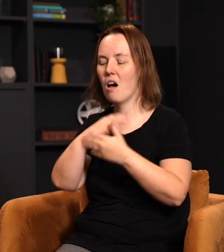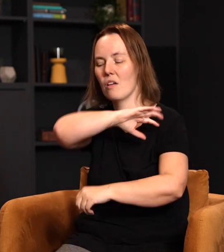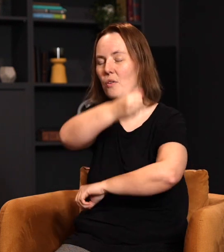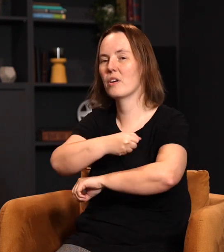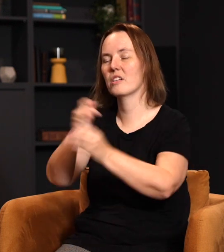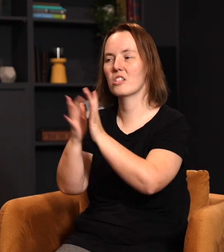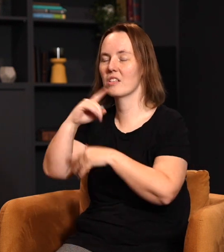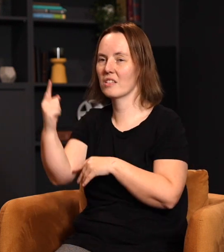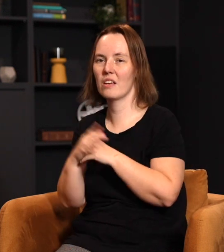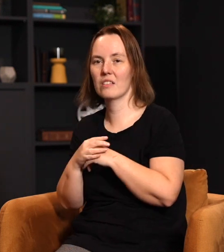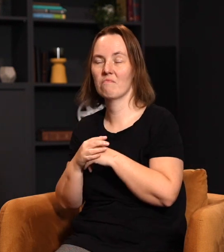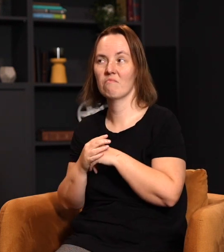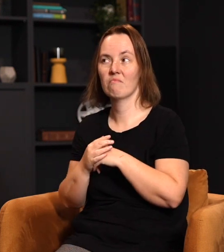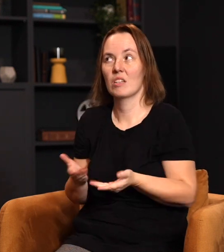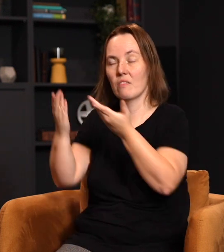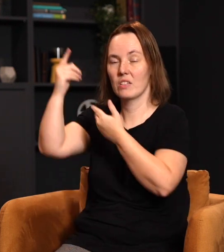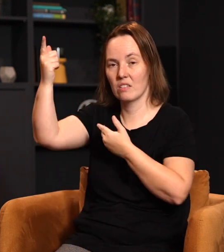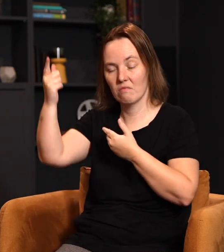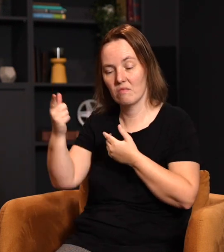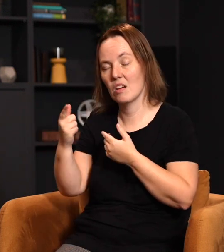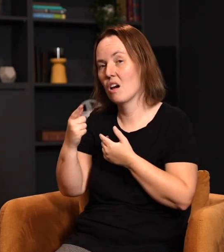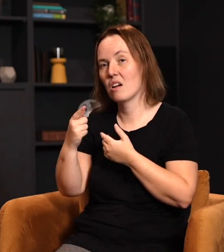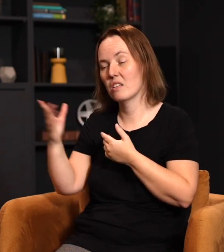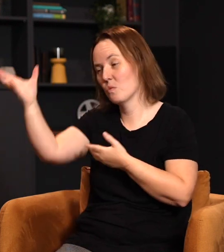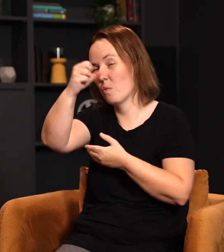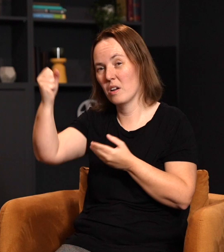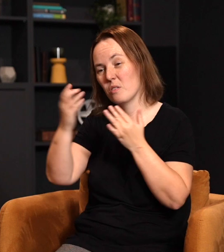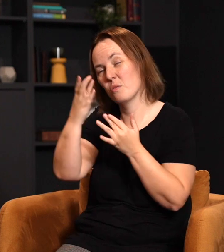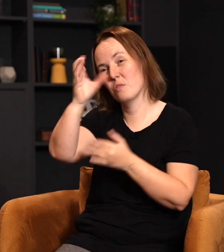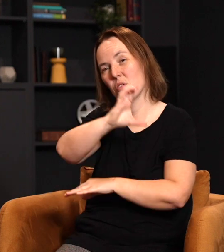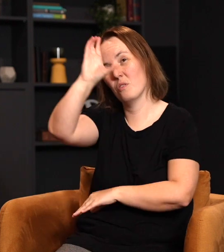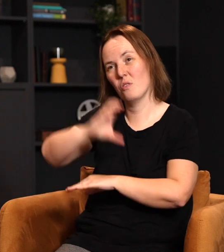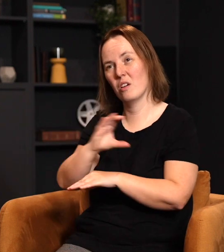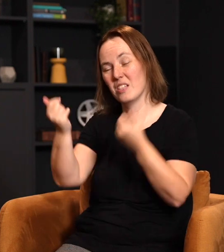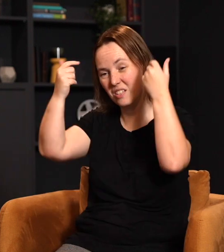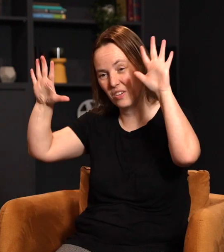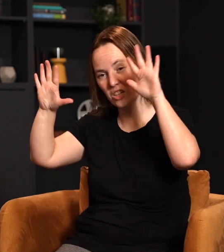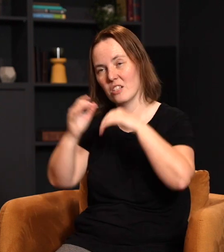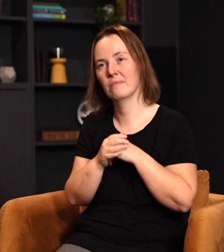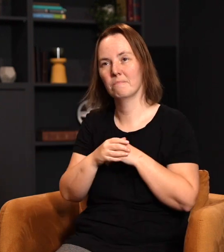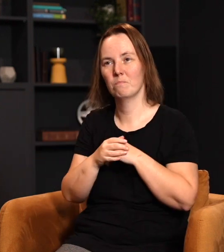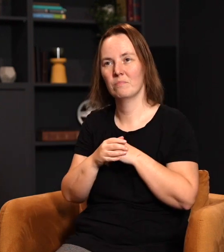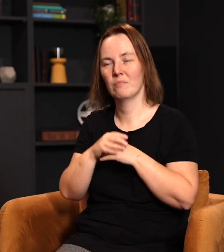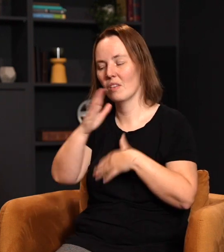authority, Jesus says, it's been given to me. I have won it through the cross. It is finished.